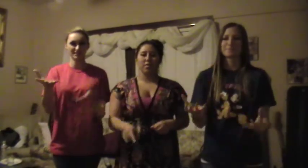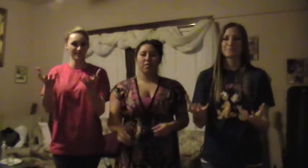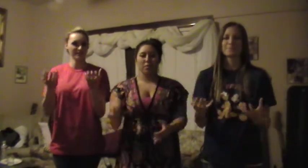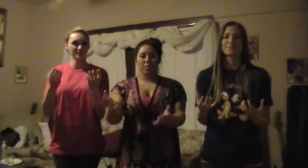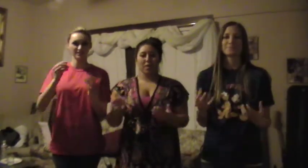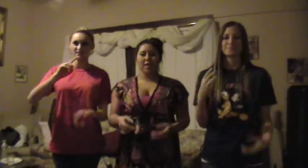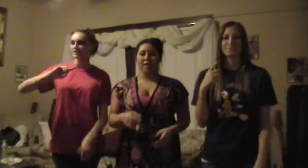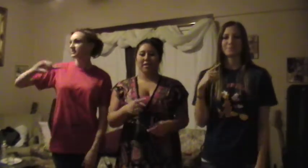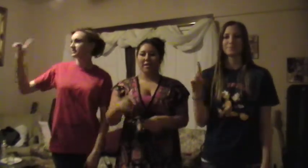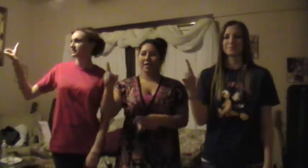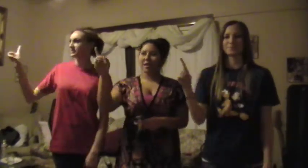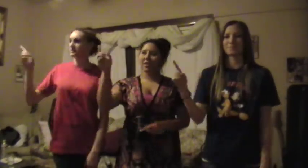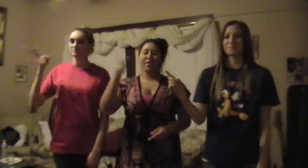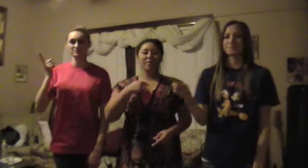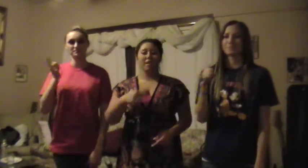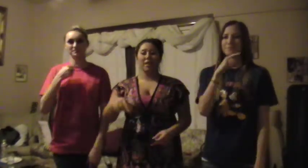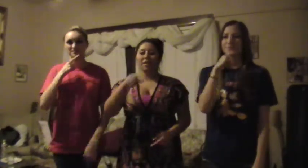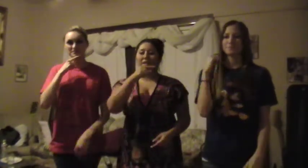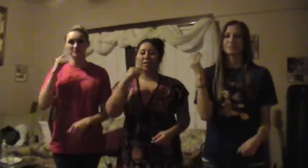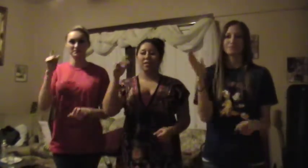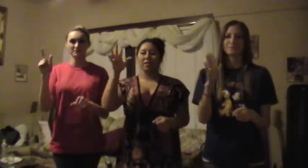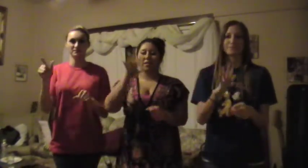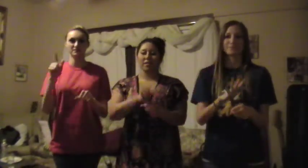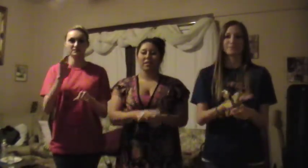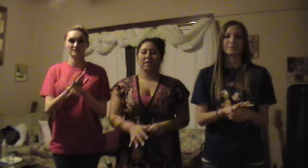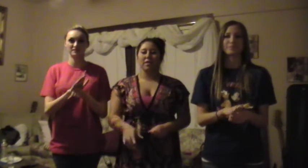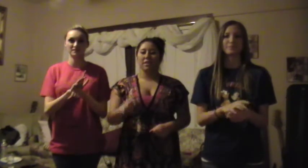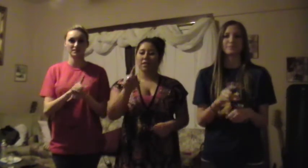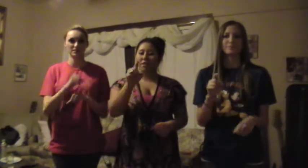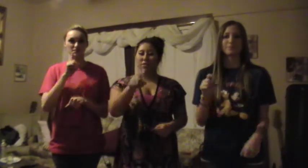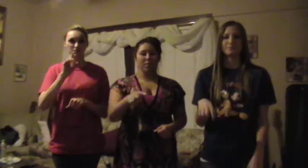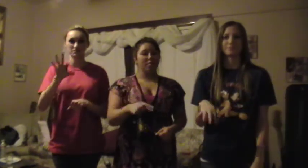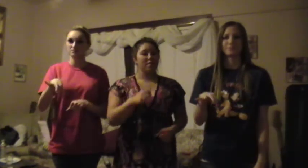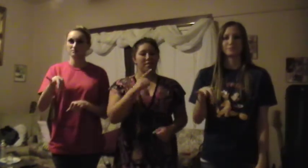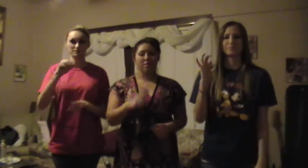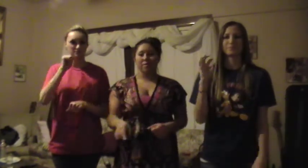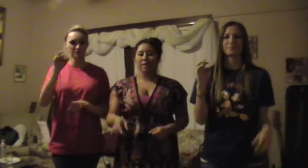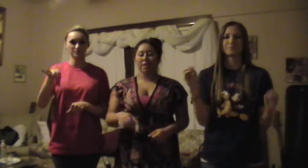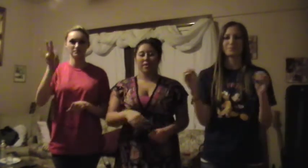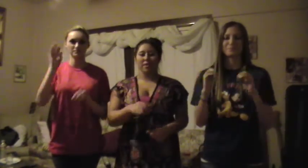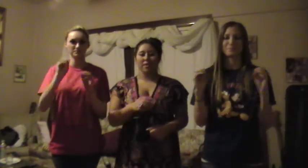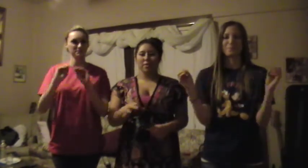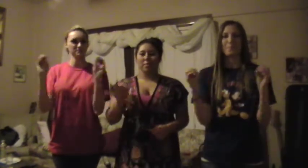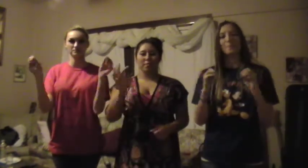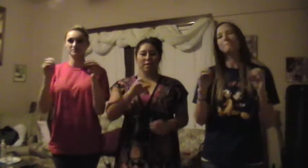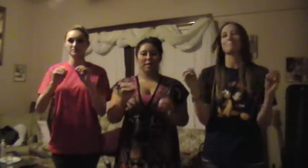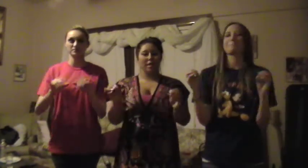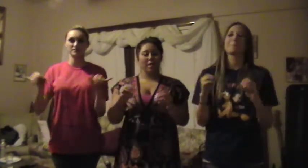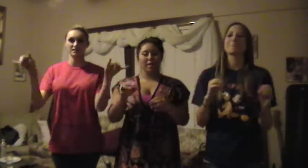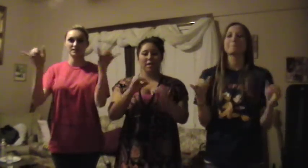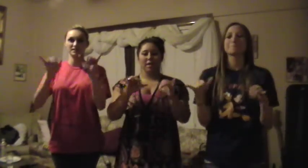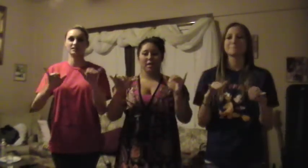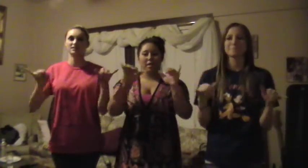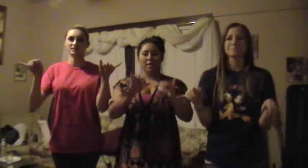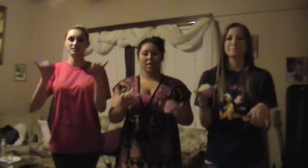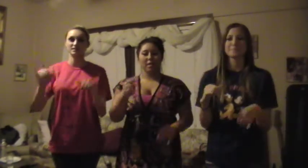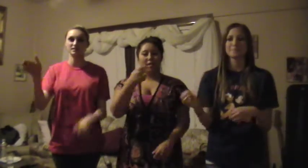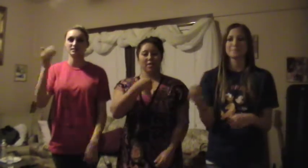want to leave. I can guarantee you won't find nobody else like